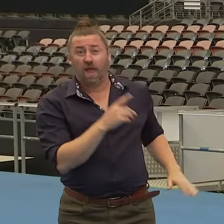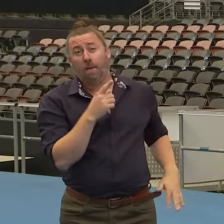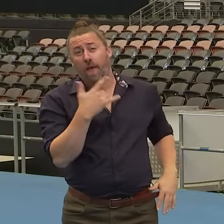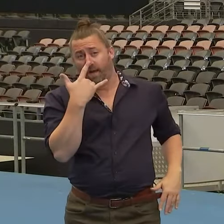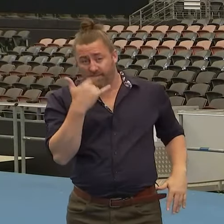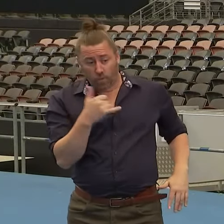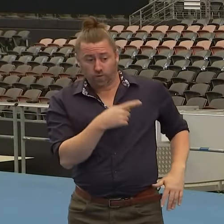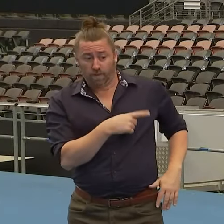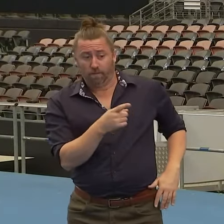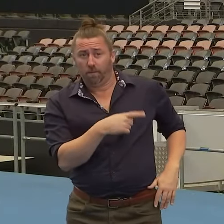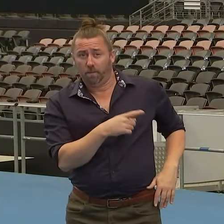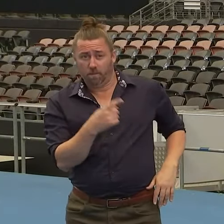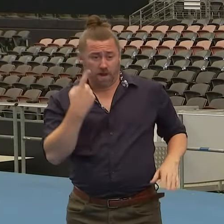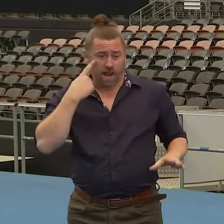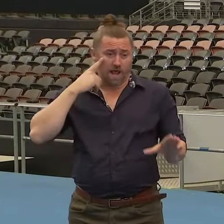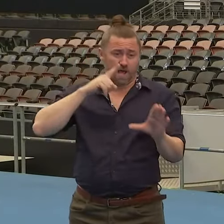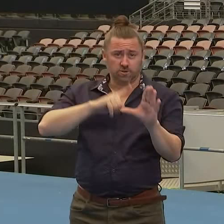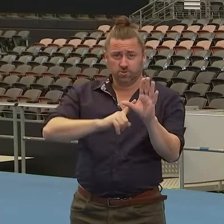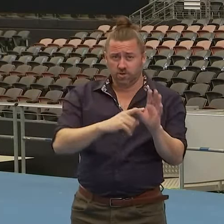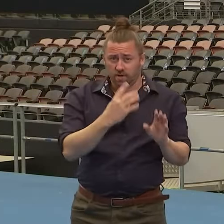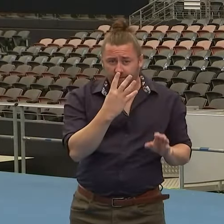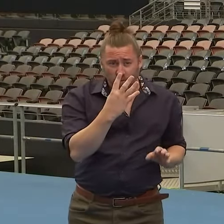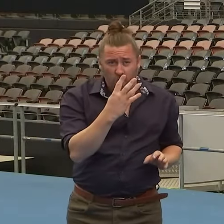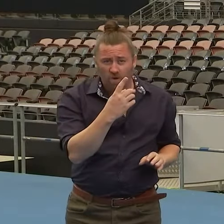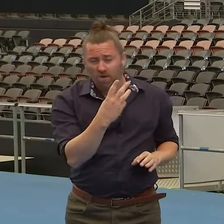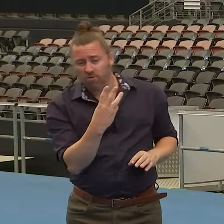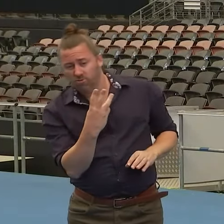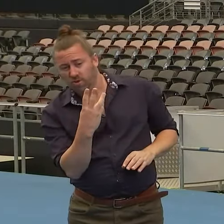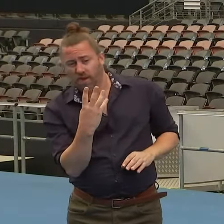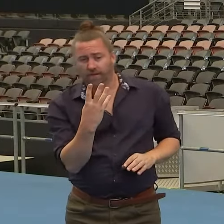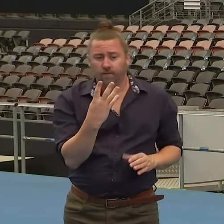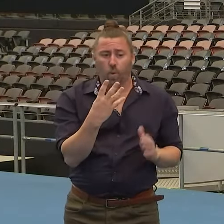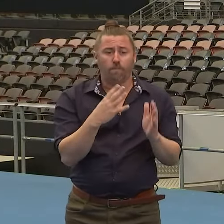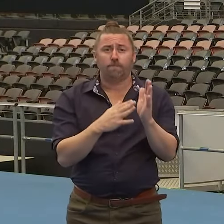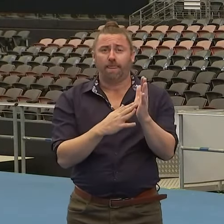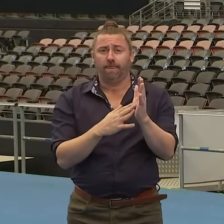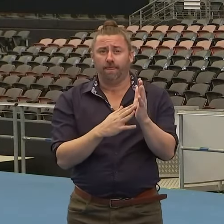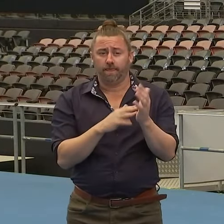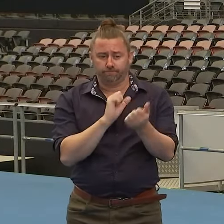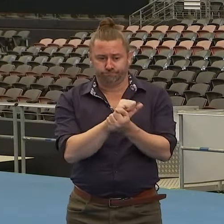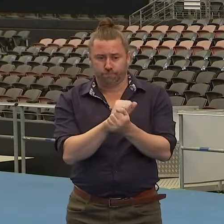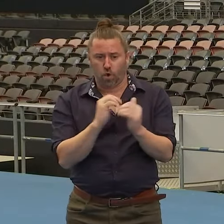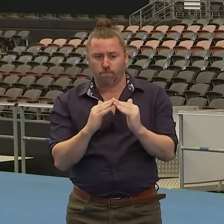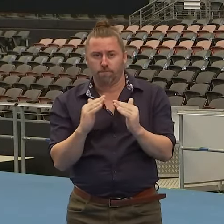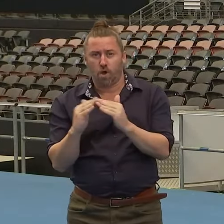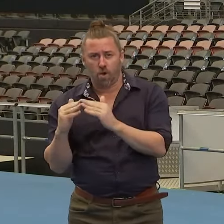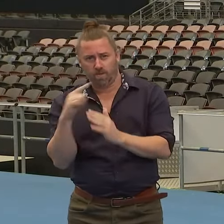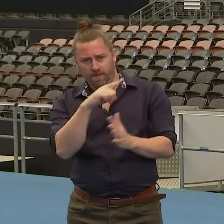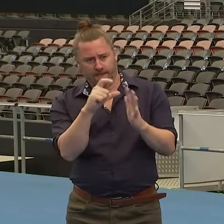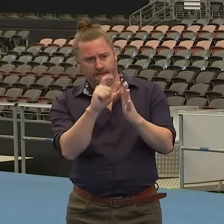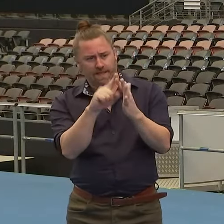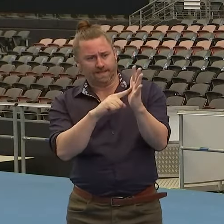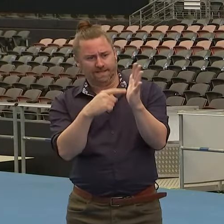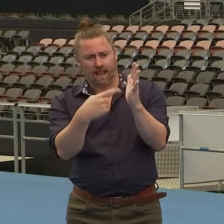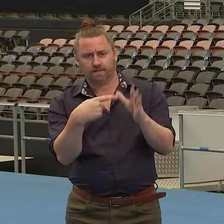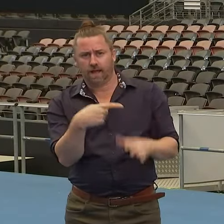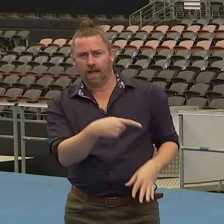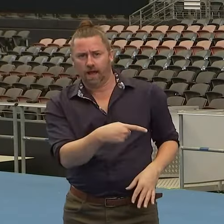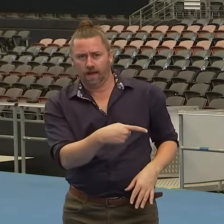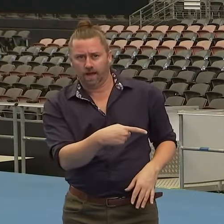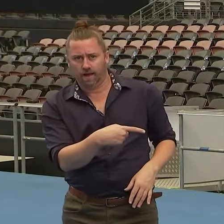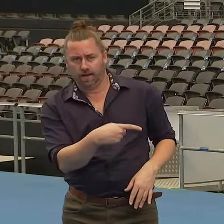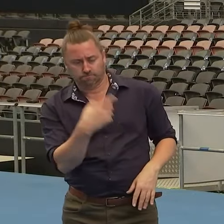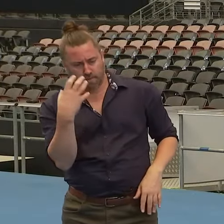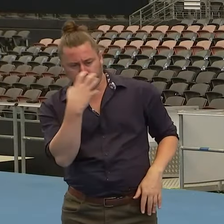a lot of the school year by not being able to open because they've had the Delta virus that has gone through many of their schools.